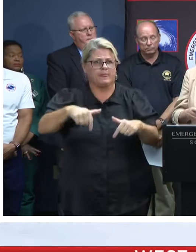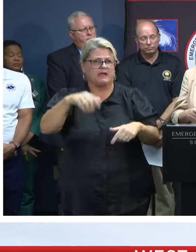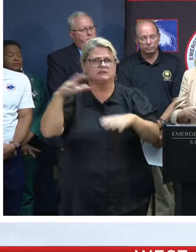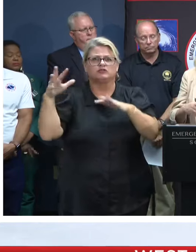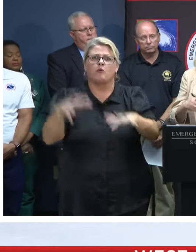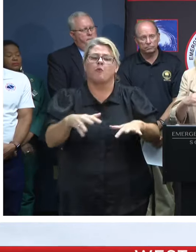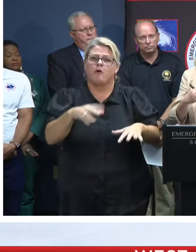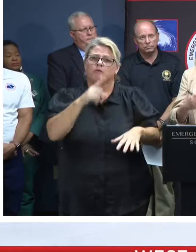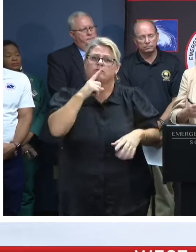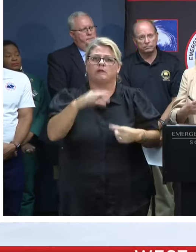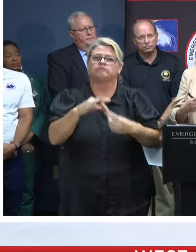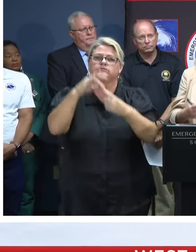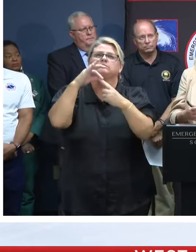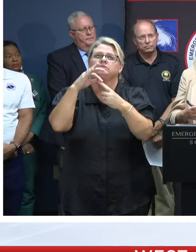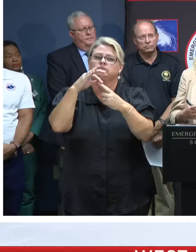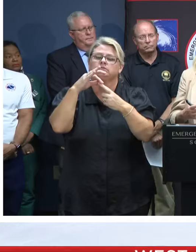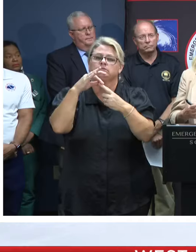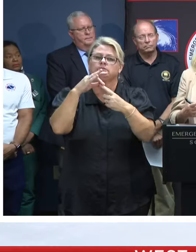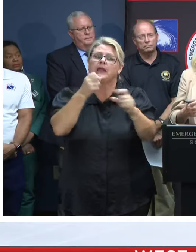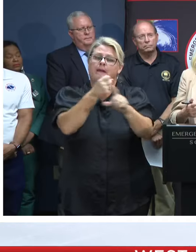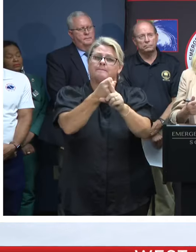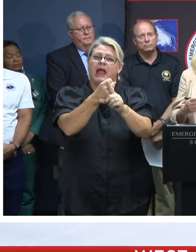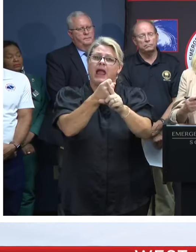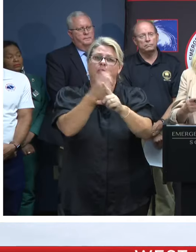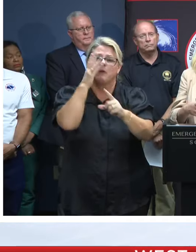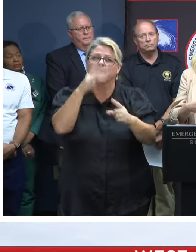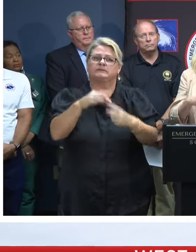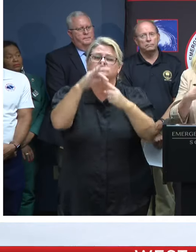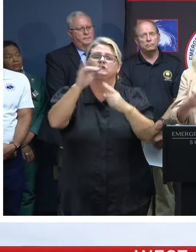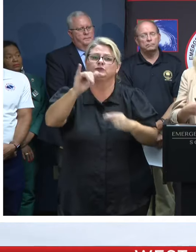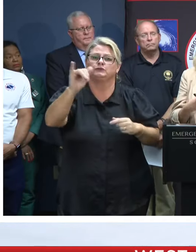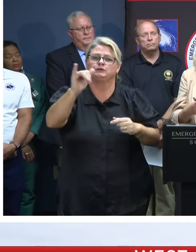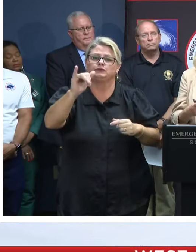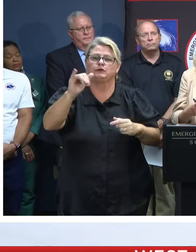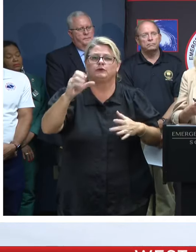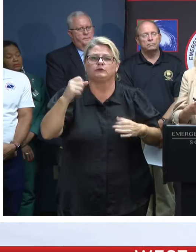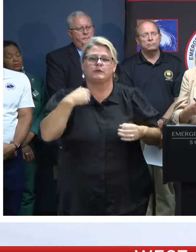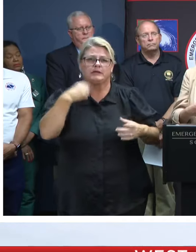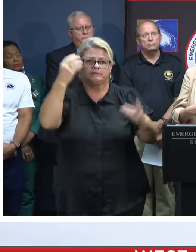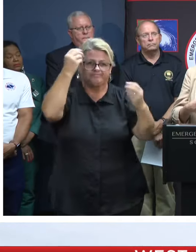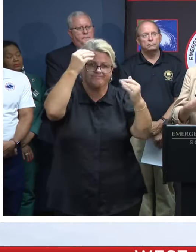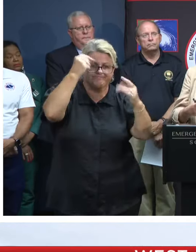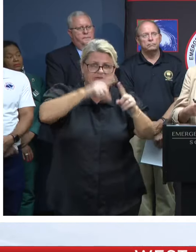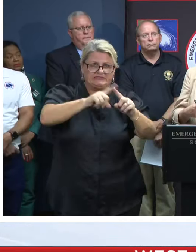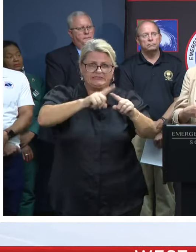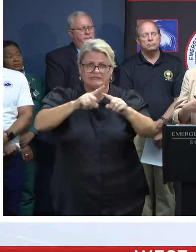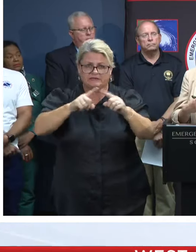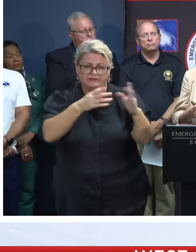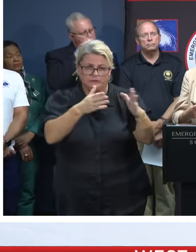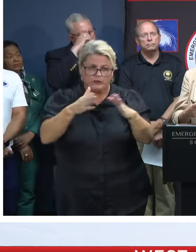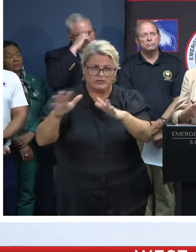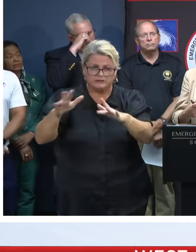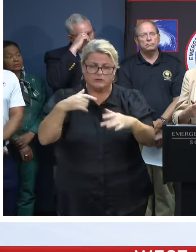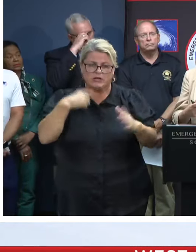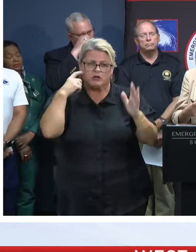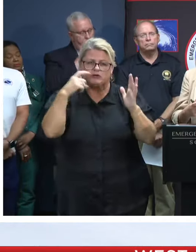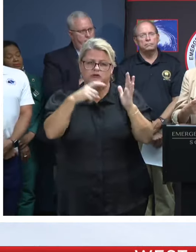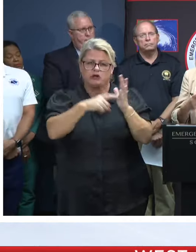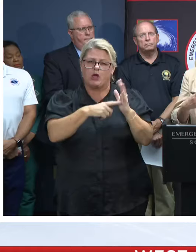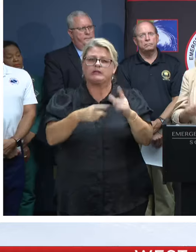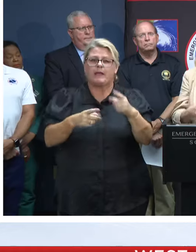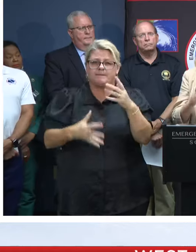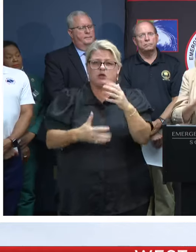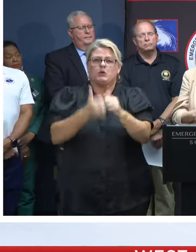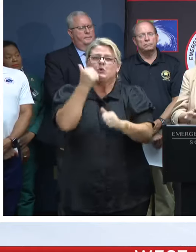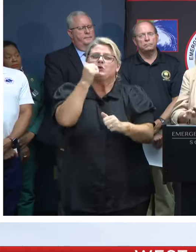and has unique impacts. And so we looked at a variety of the factors and identified about 19 dams that we